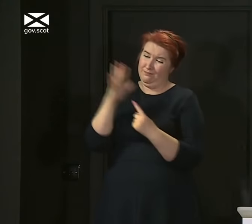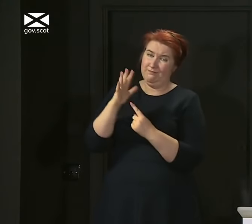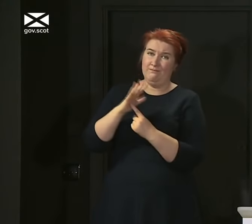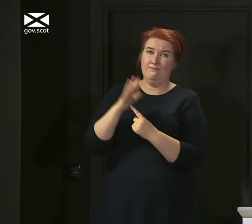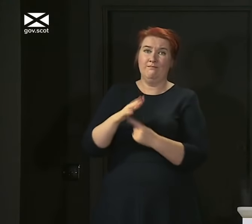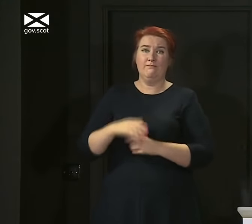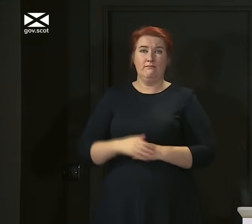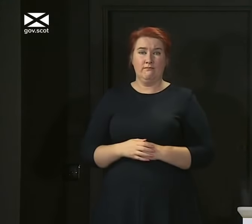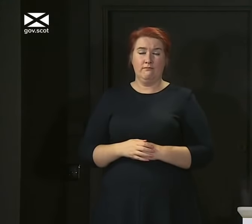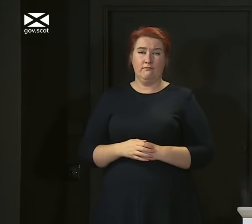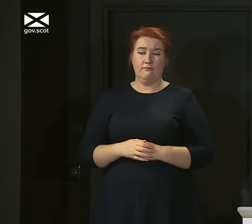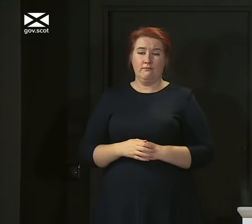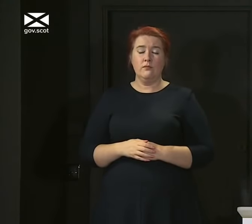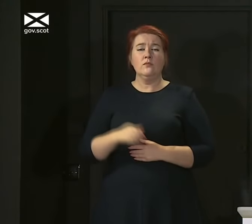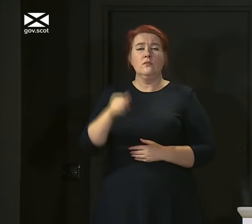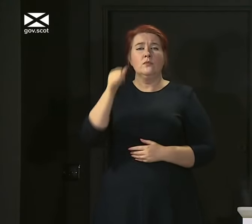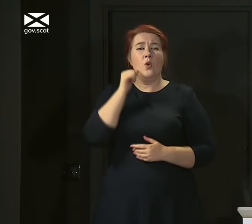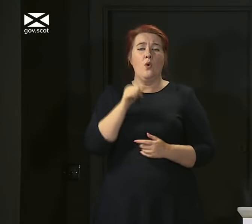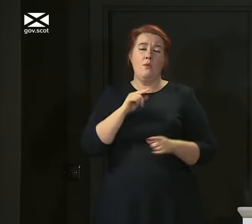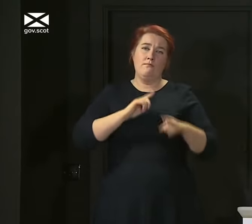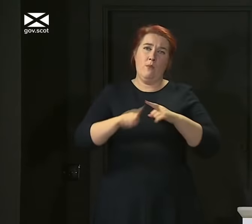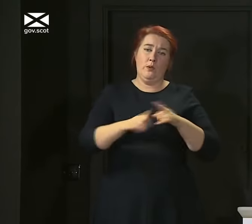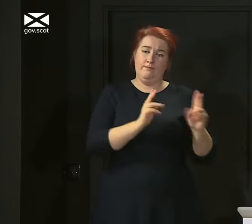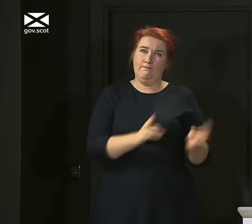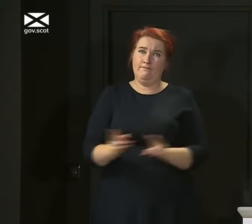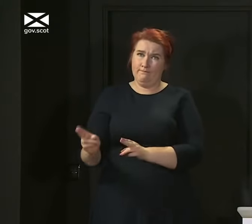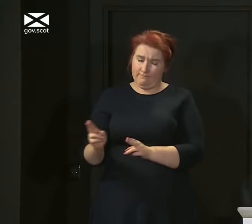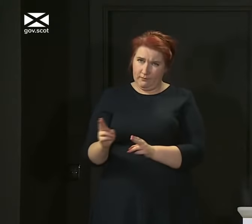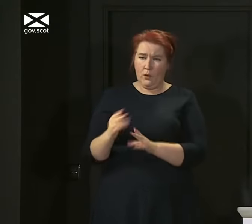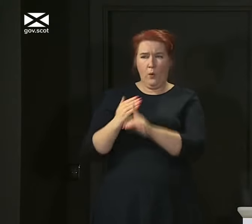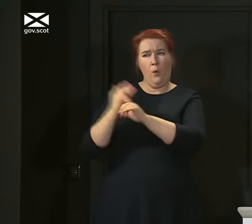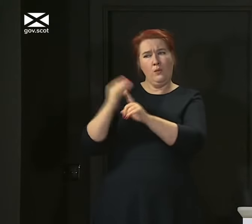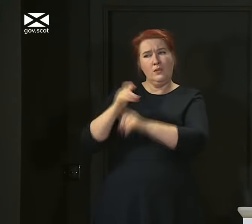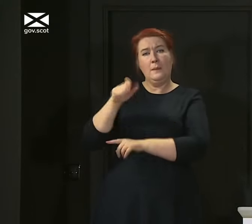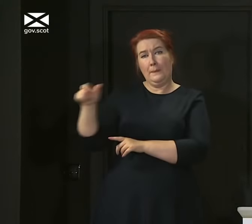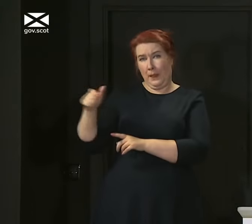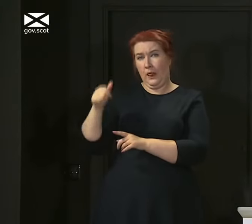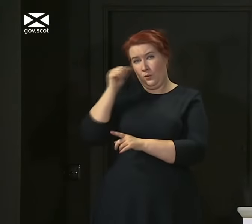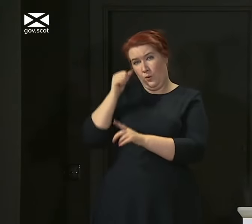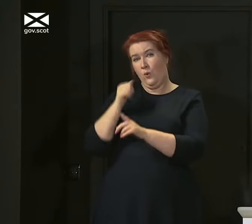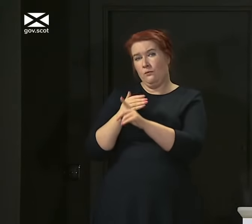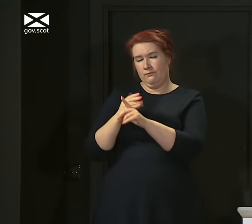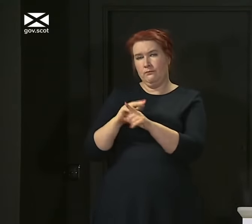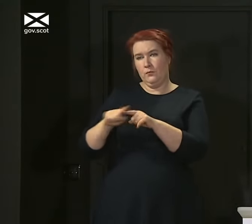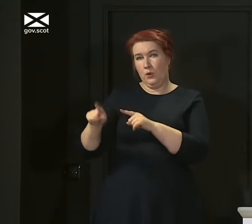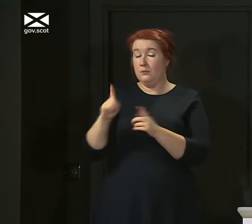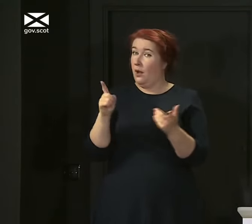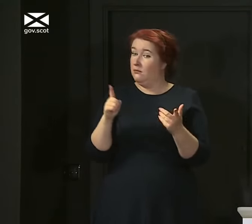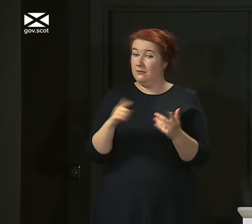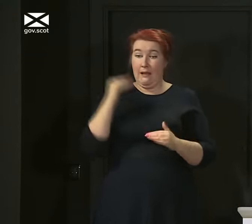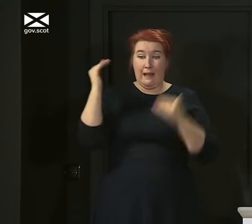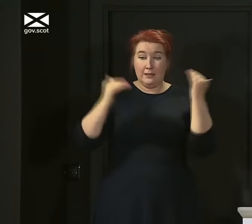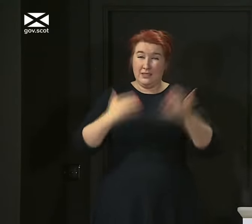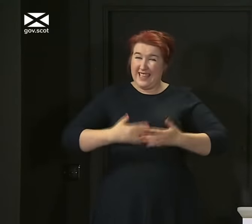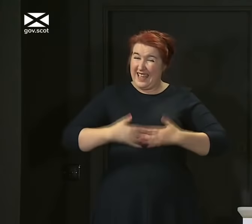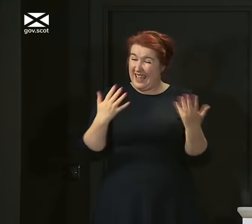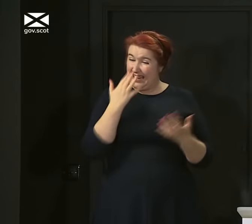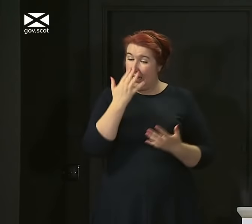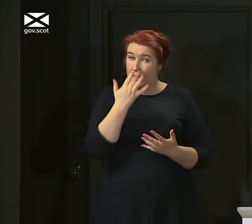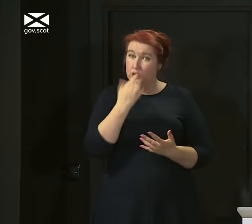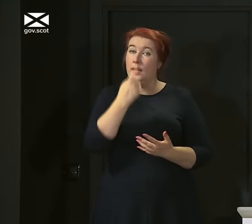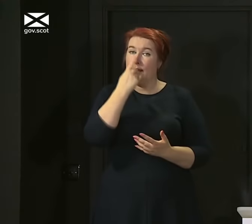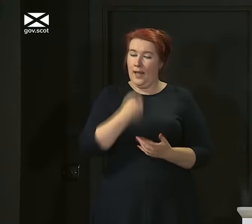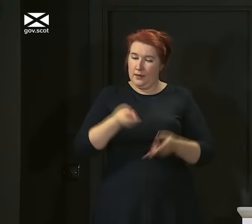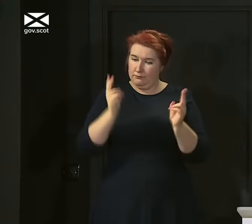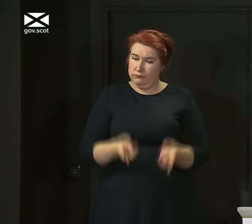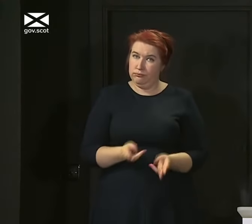We know that fatality rates for COVID are higher amongst older people, but we also know that adults of any age can die from